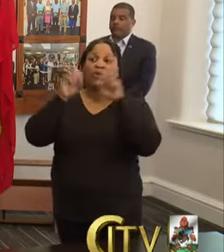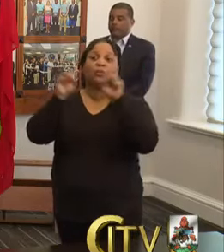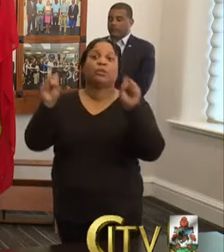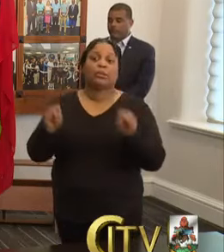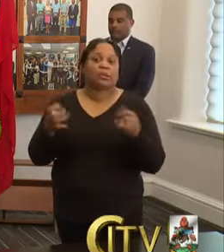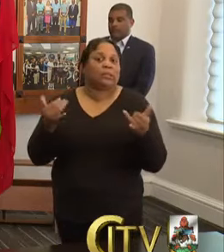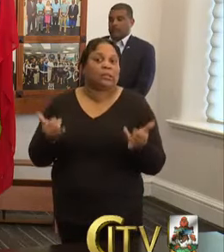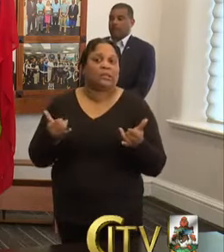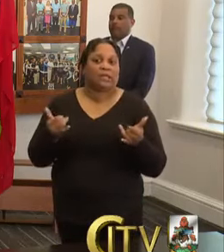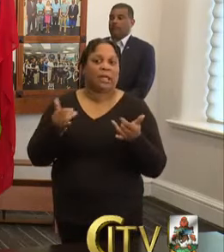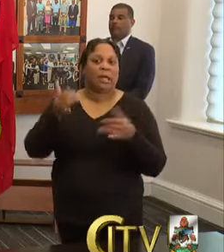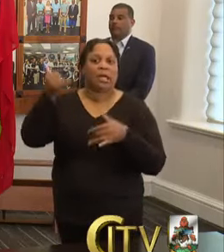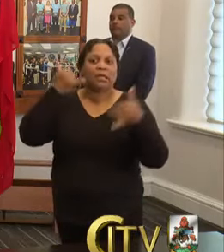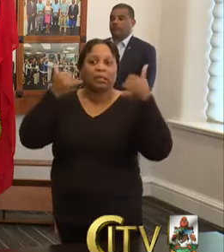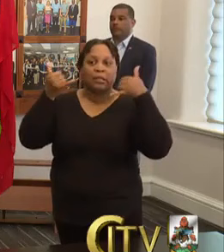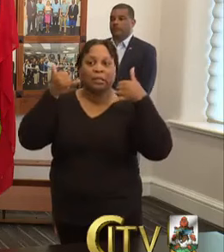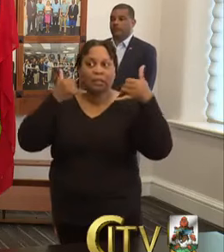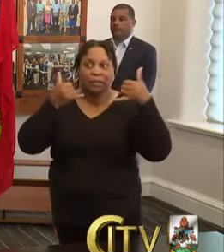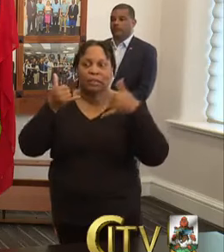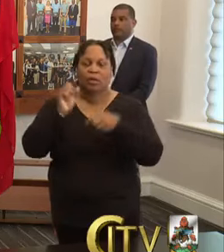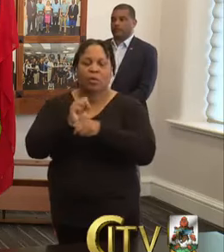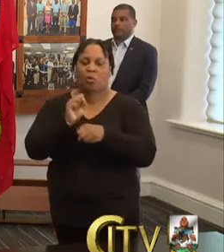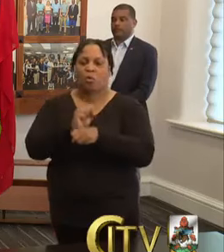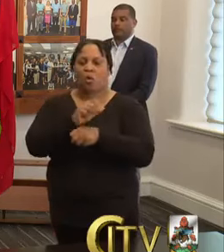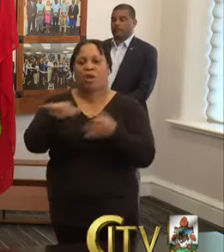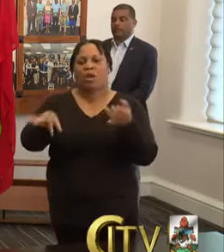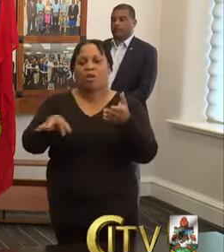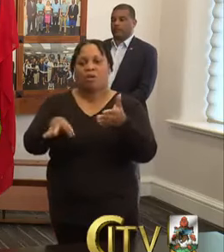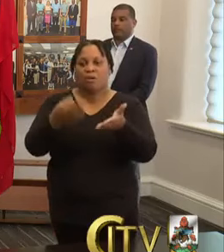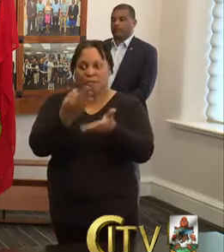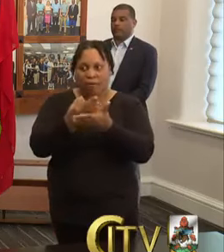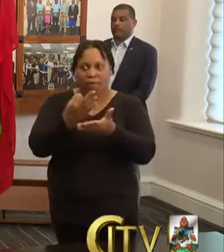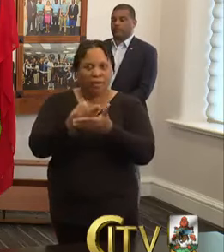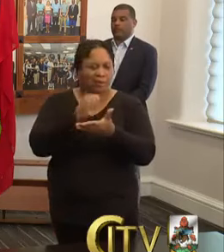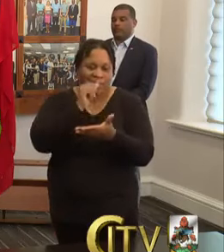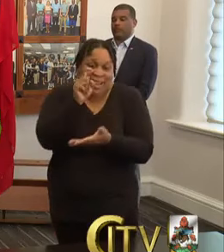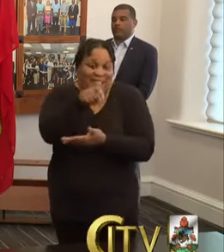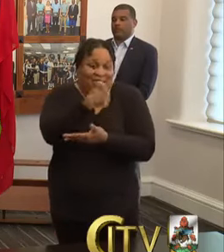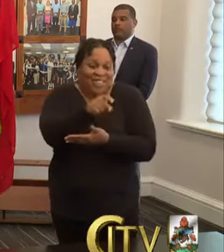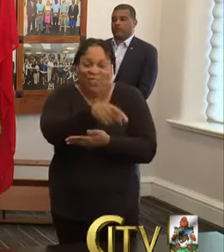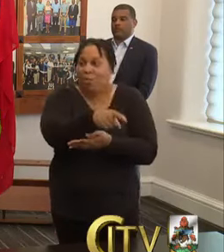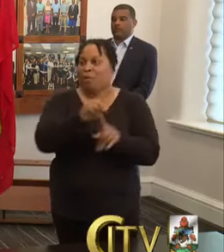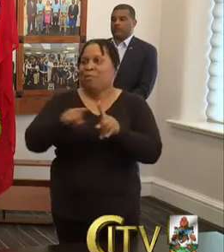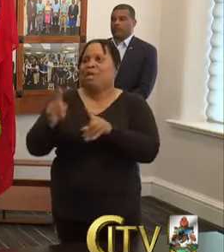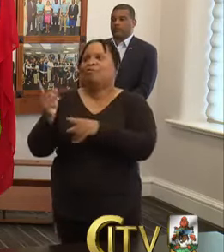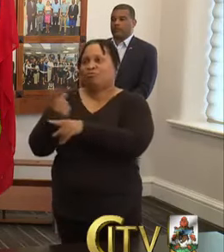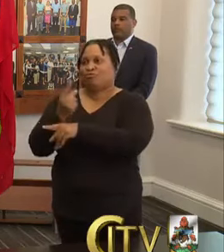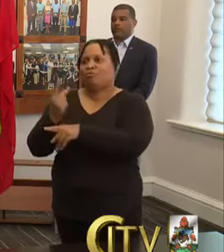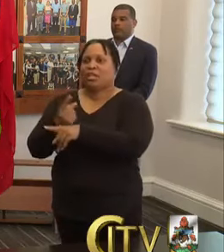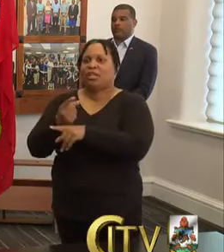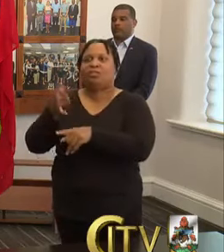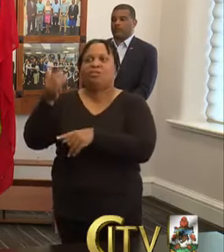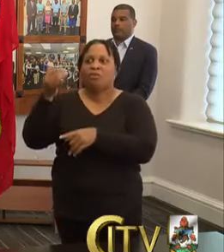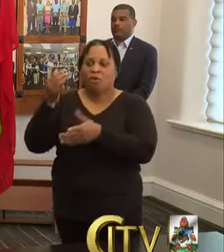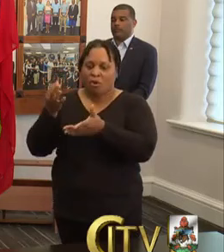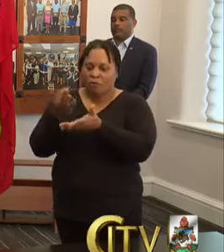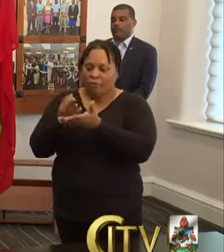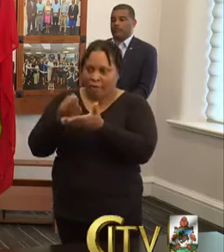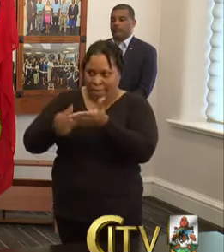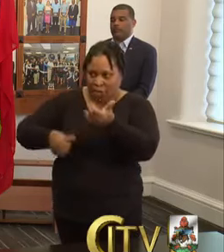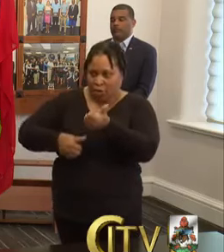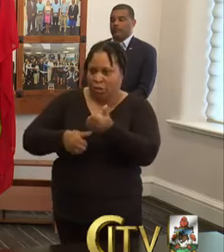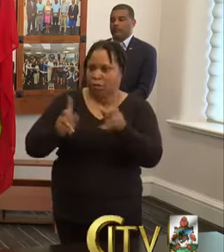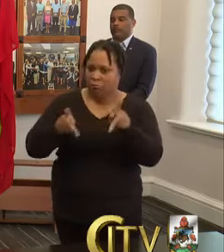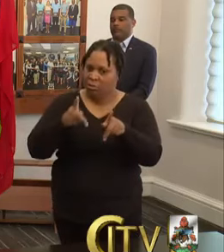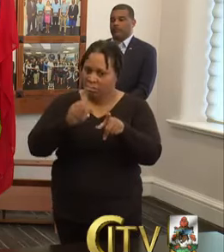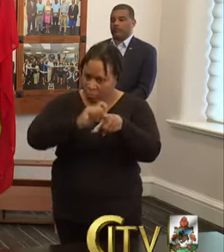Uh, the hotline number is, uh, working for financial assistance, not this hotline number, but the regular hotline number for financial assistance and persons can go ahead and